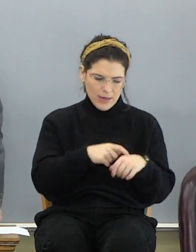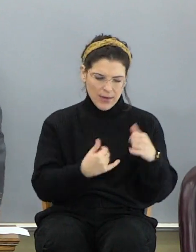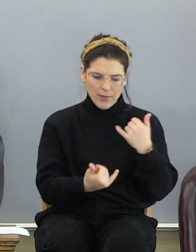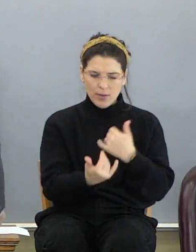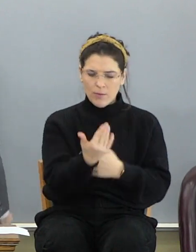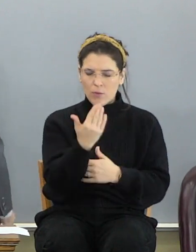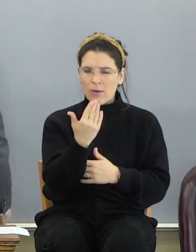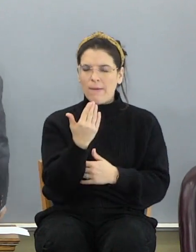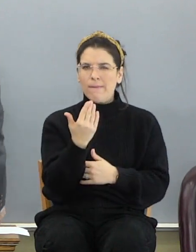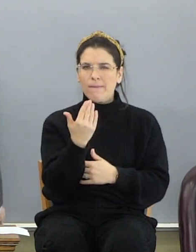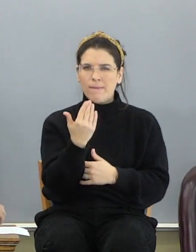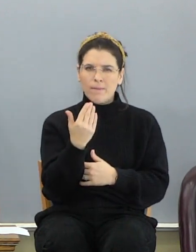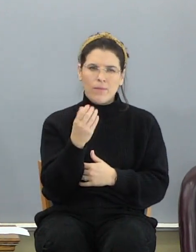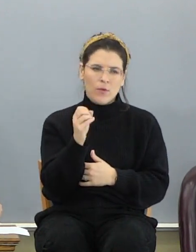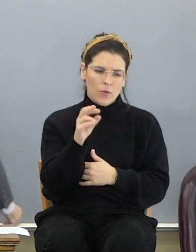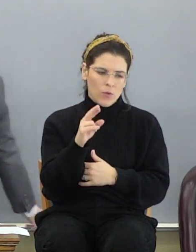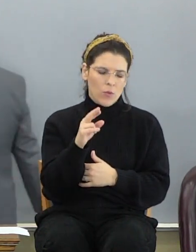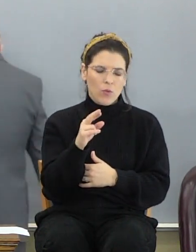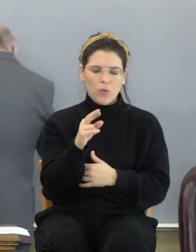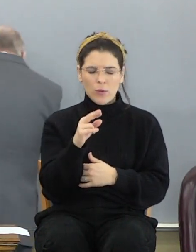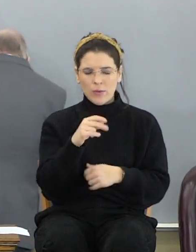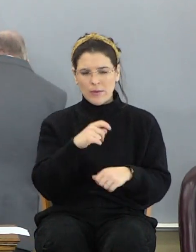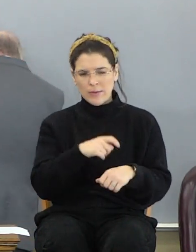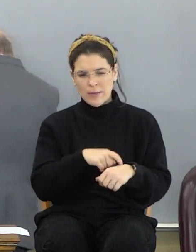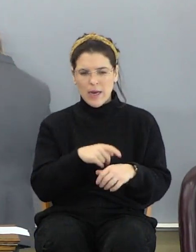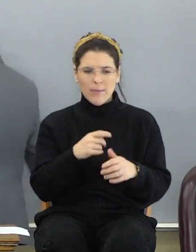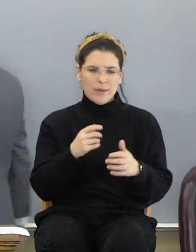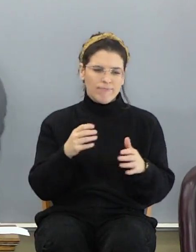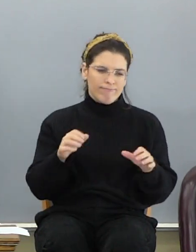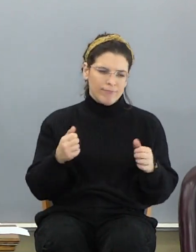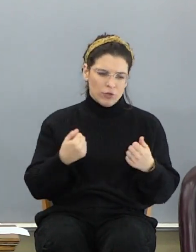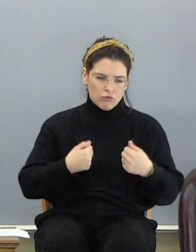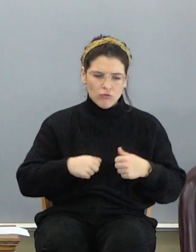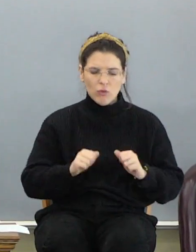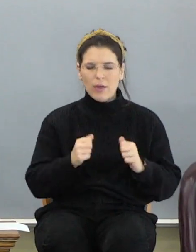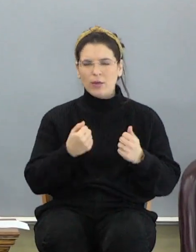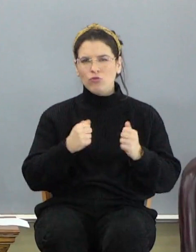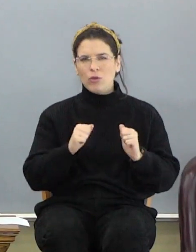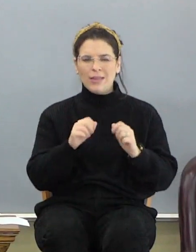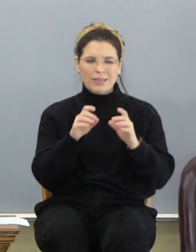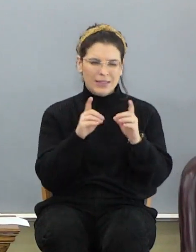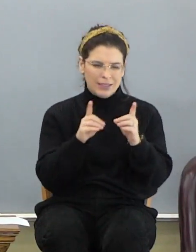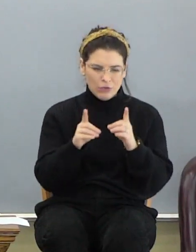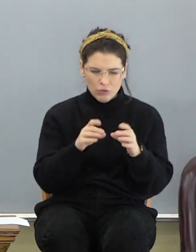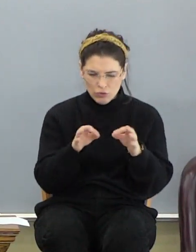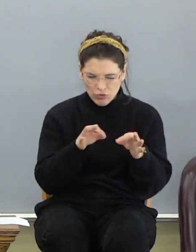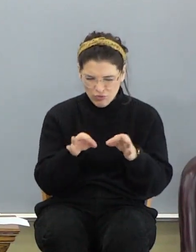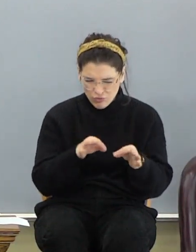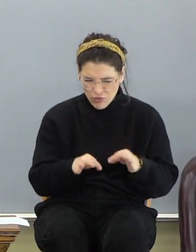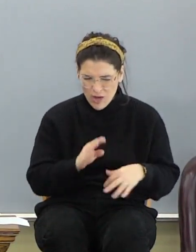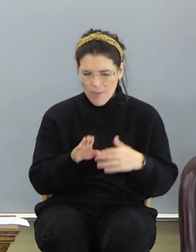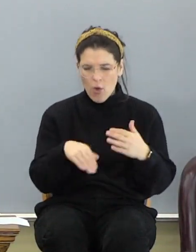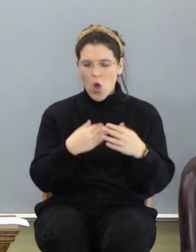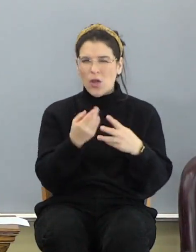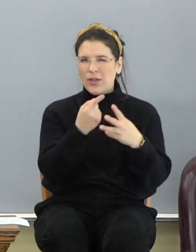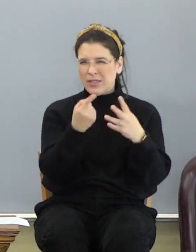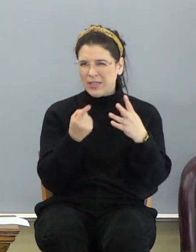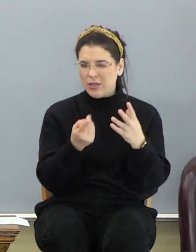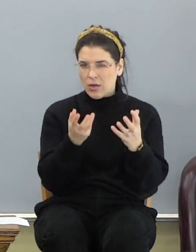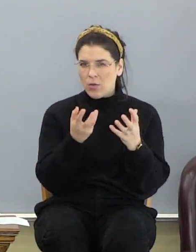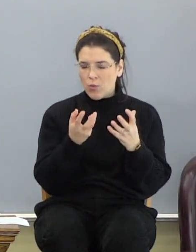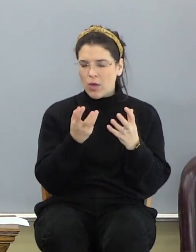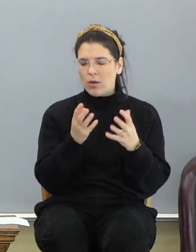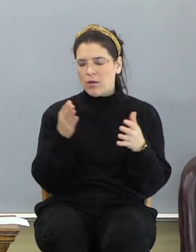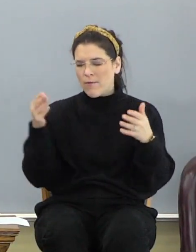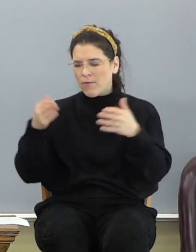morning or the inclination in the time to try to describe all of this and explain all these details because I want to get to the